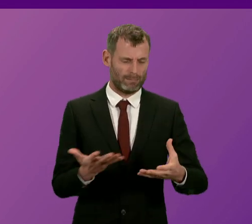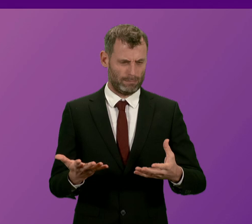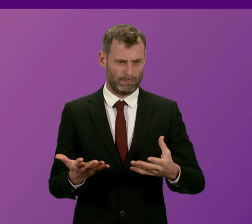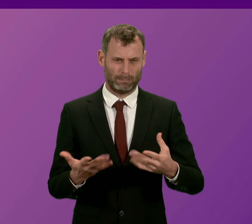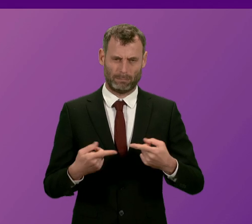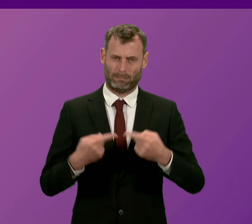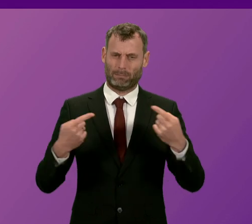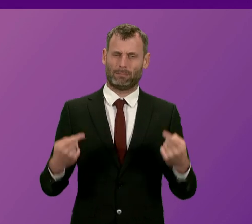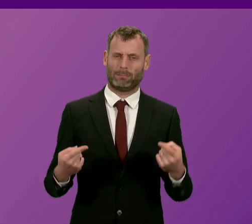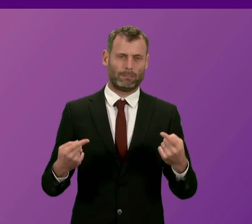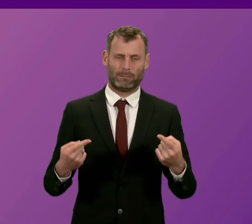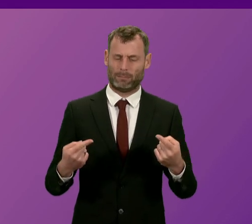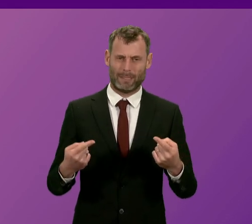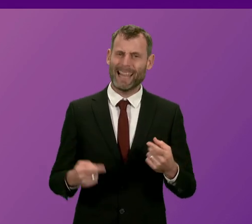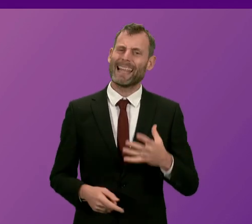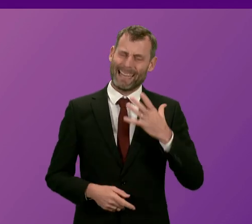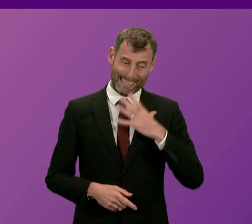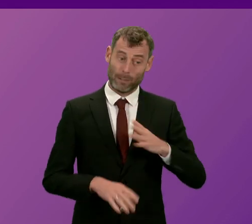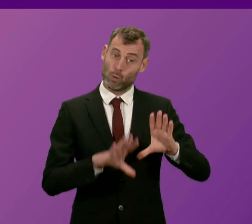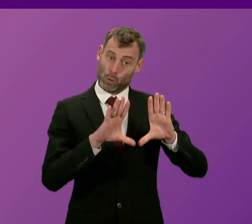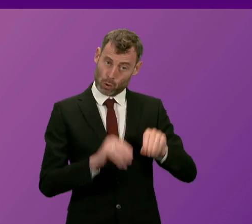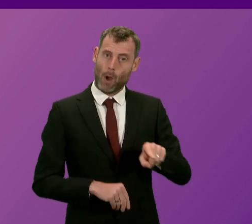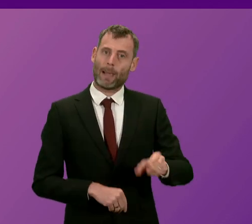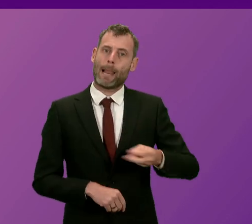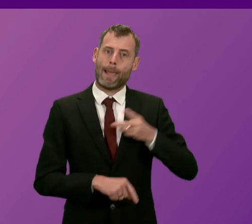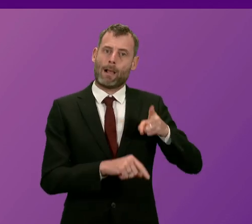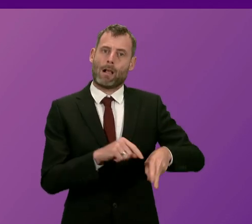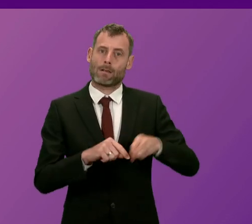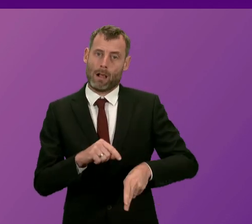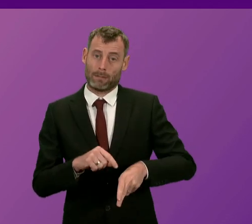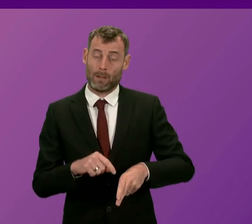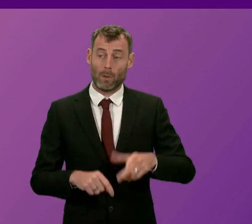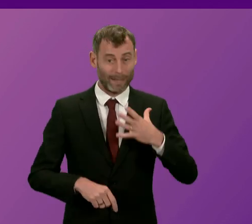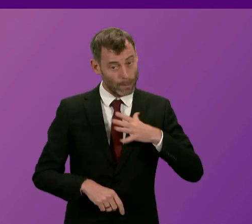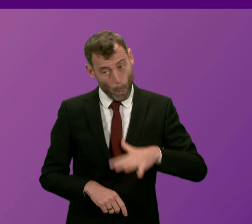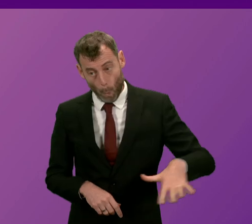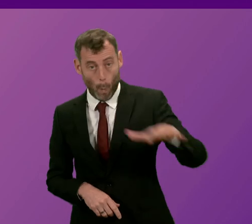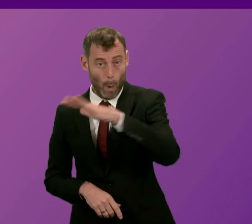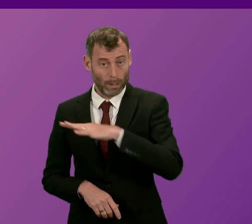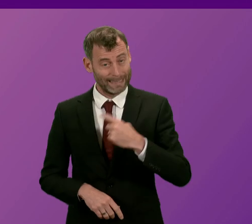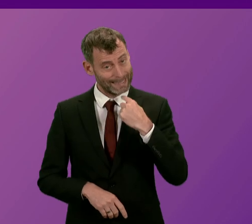and that it is for all parties to join with the SNP in making that case to the UK Government?